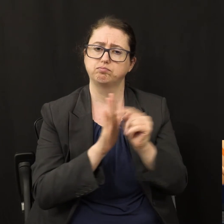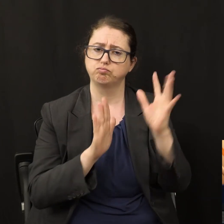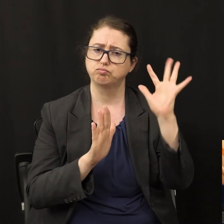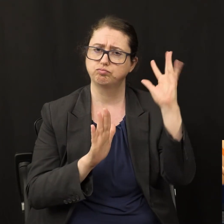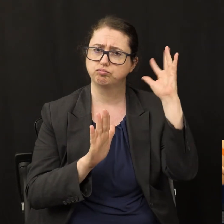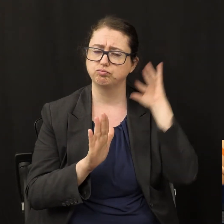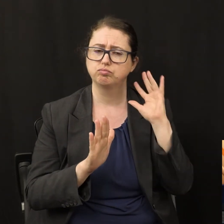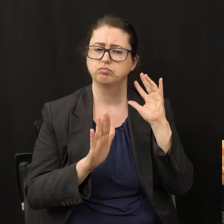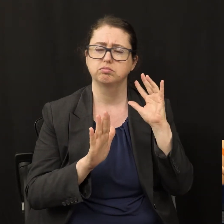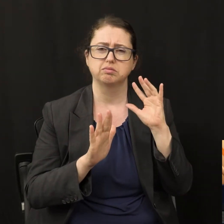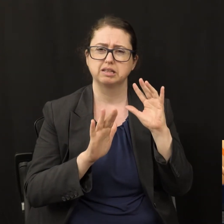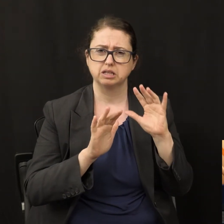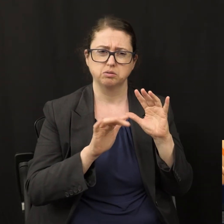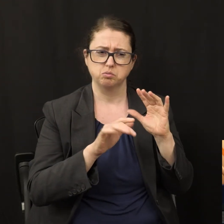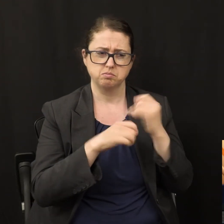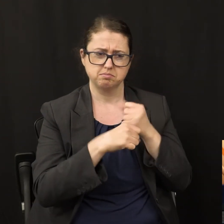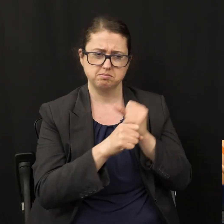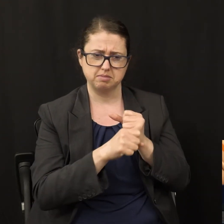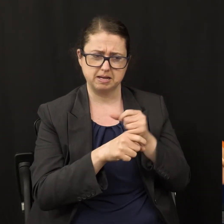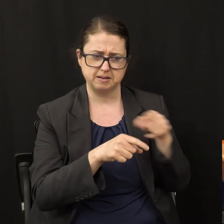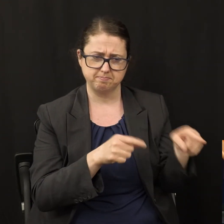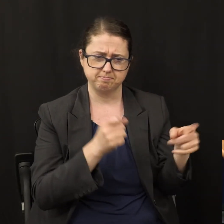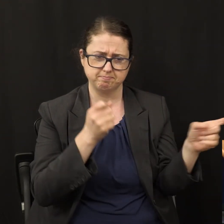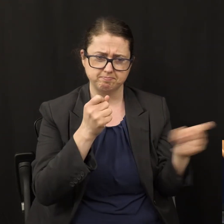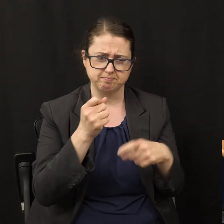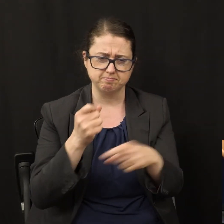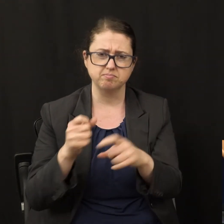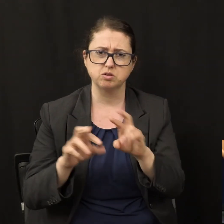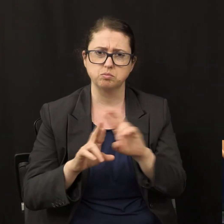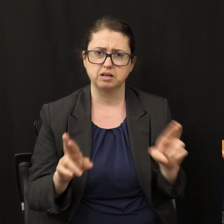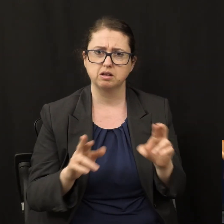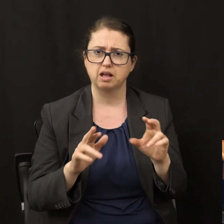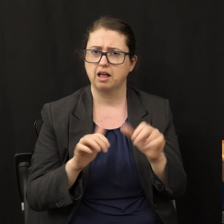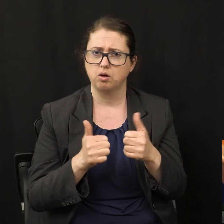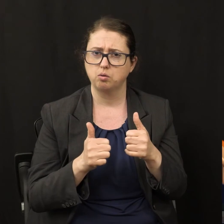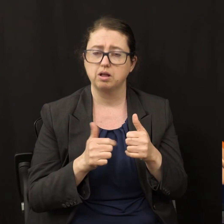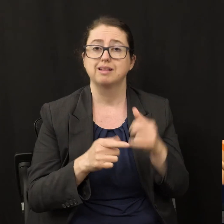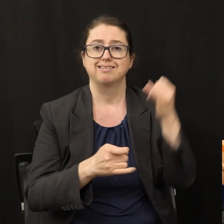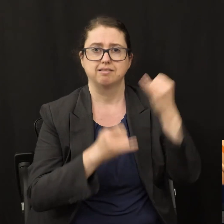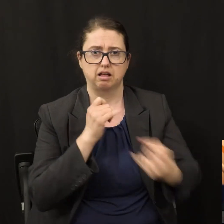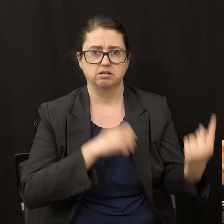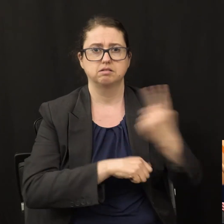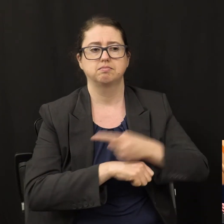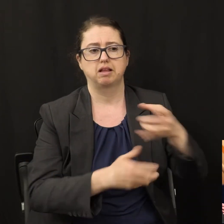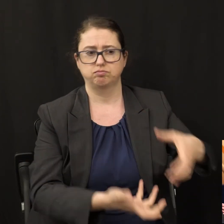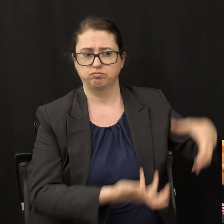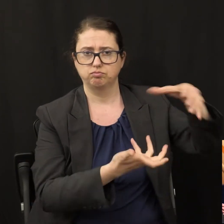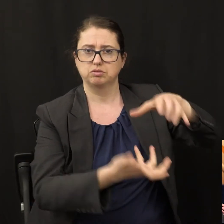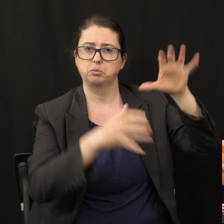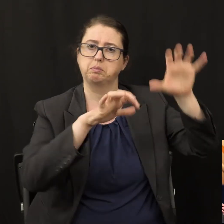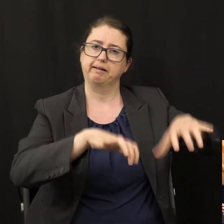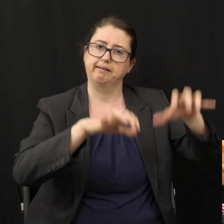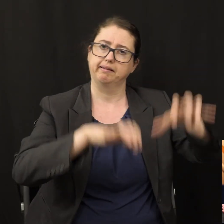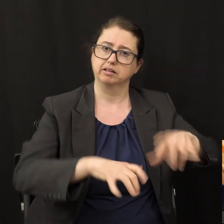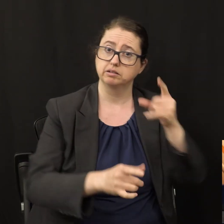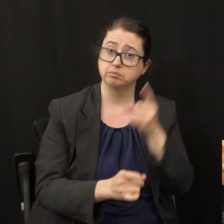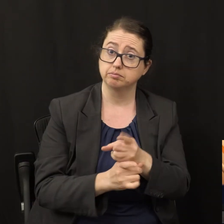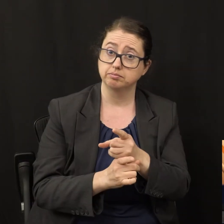What ripened the harvest in biblical times was the latter rain, right? We're all agreed? So let me